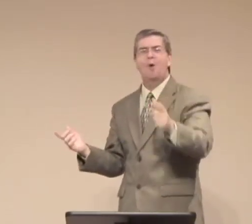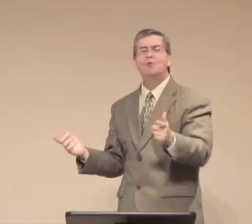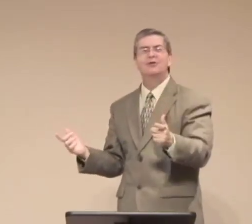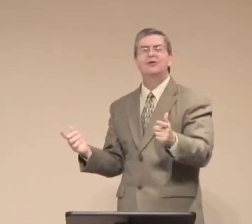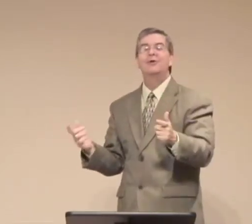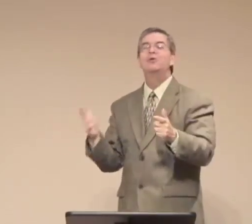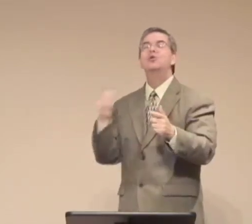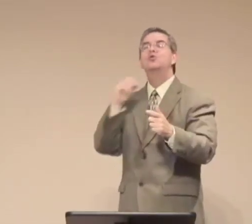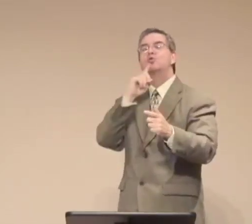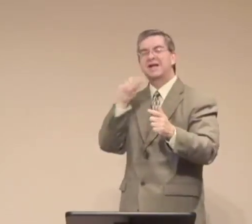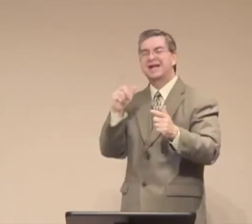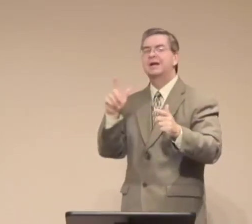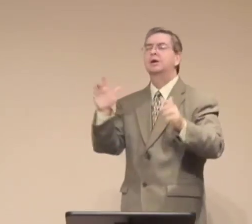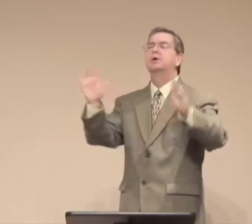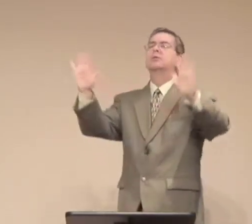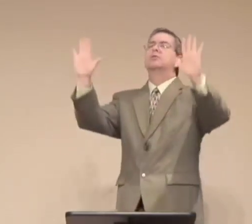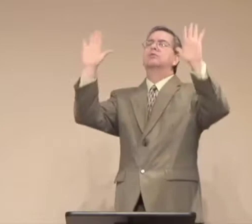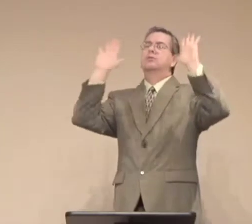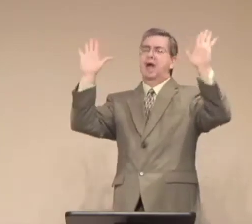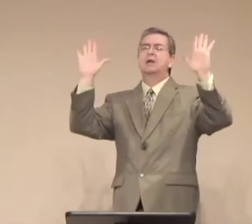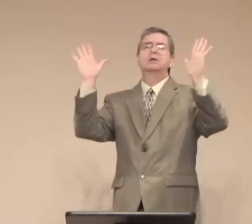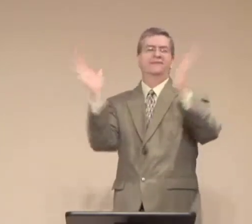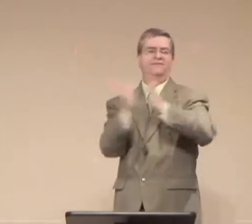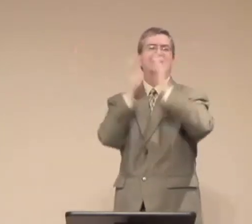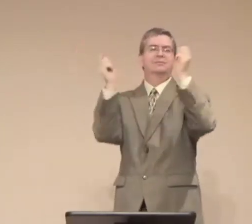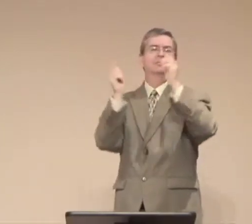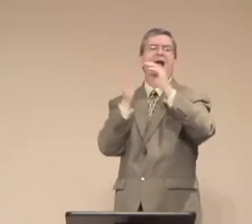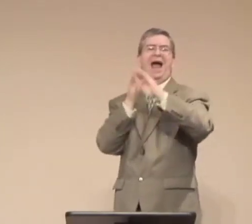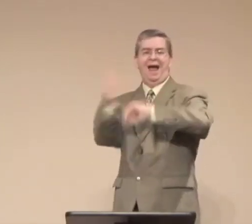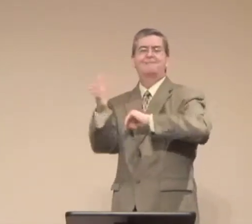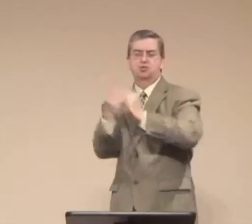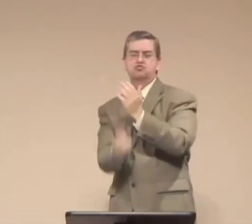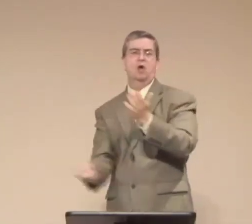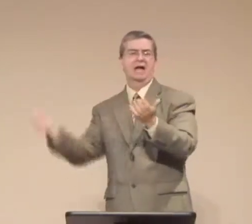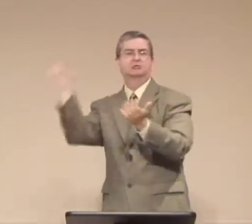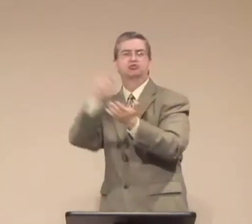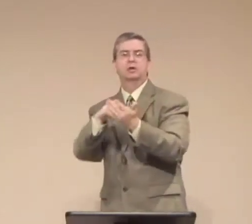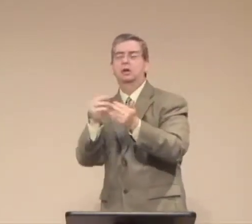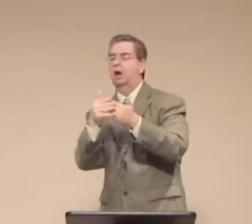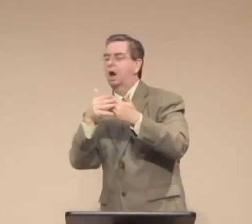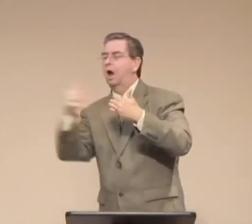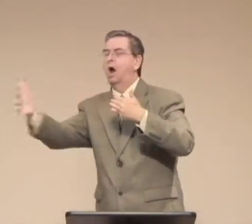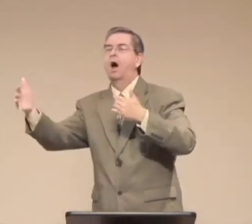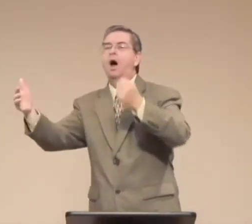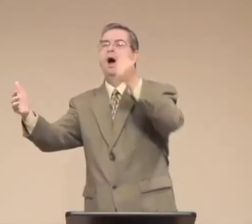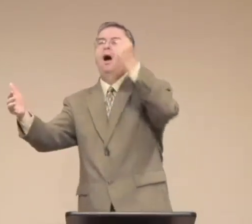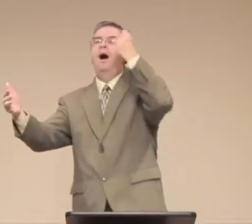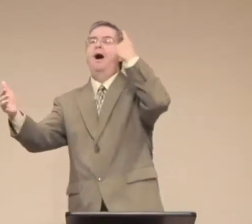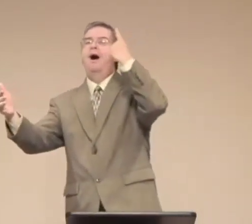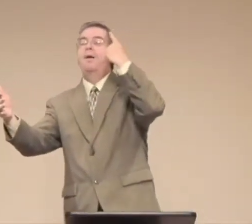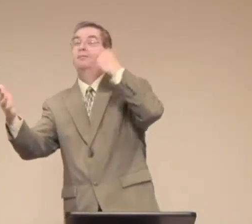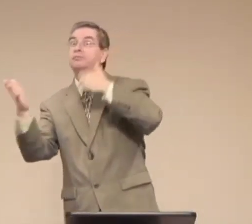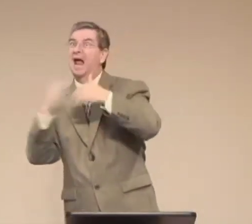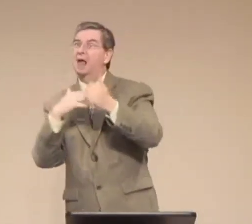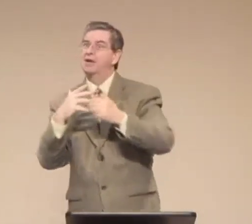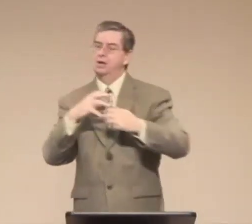She didn't understand fully at the time what was going on after the